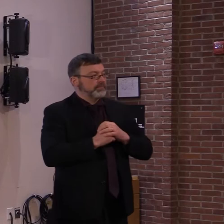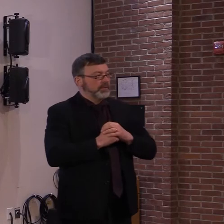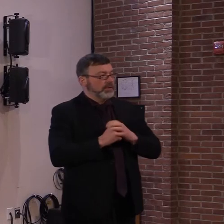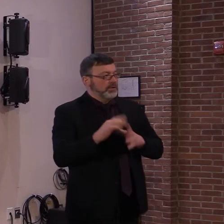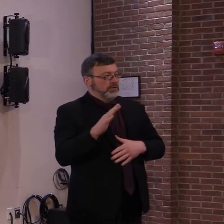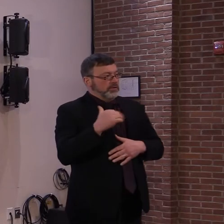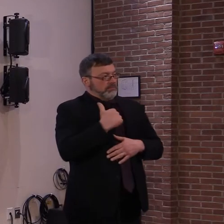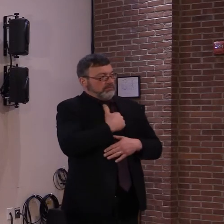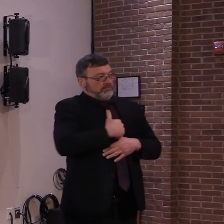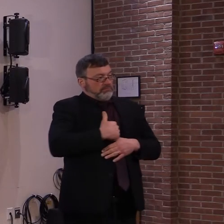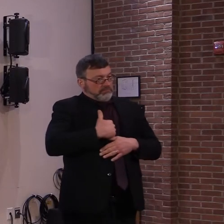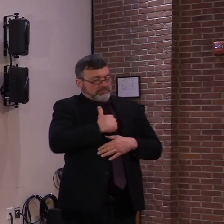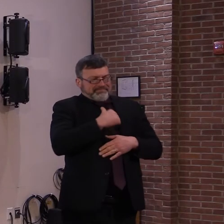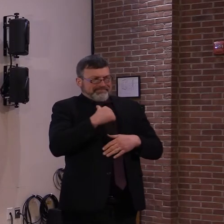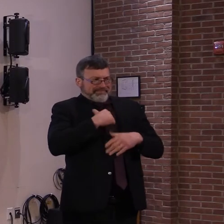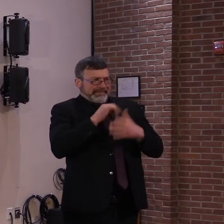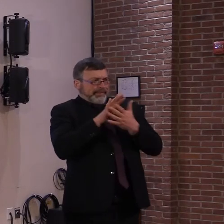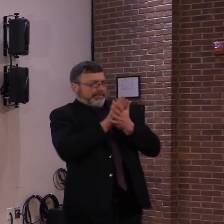maybe I did.